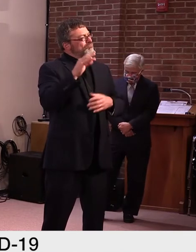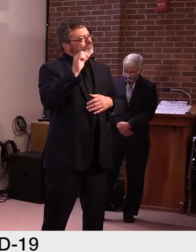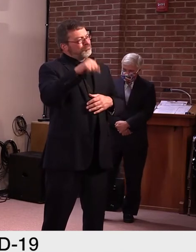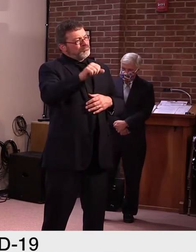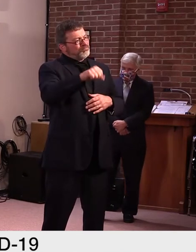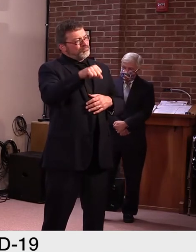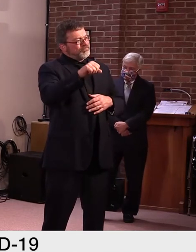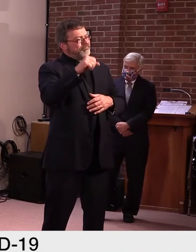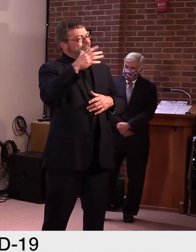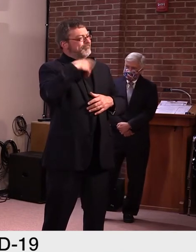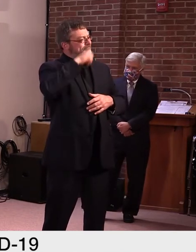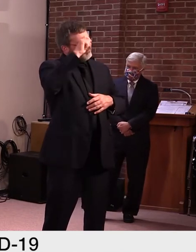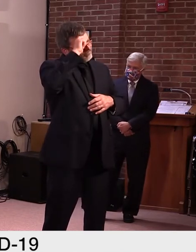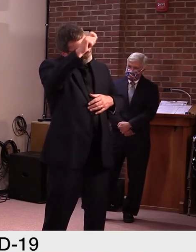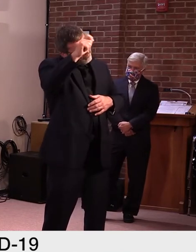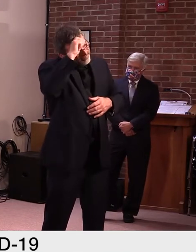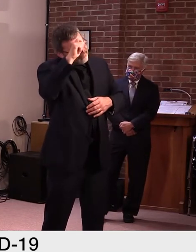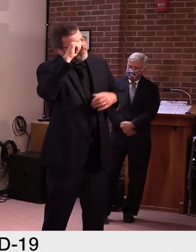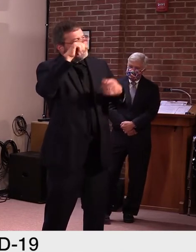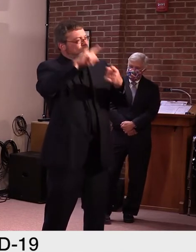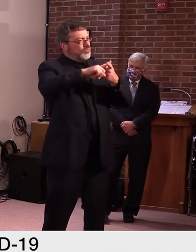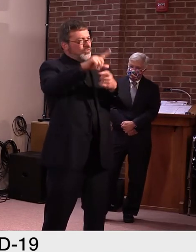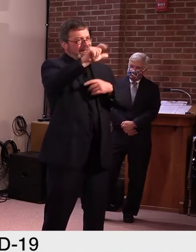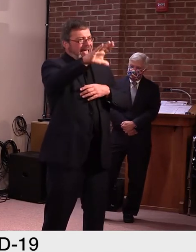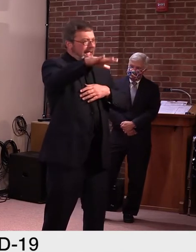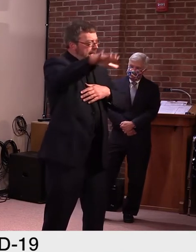lab workers protect us. Um,